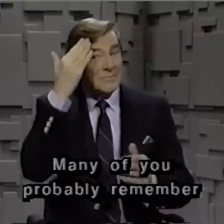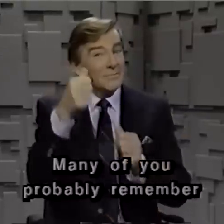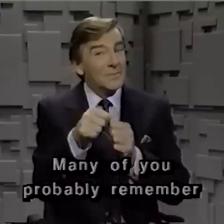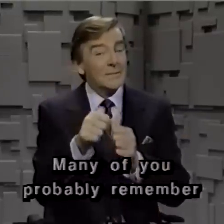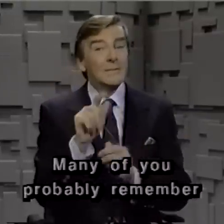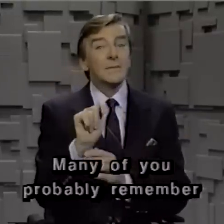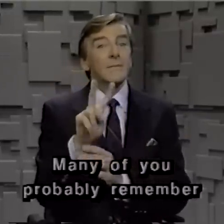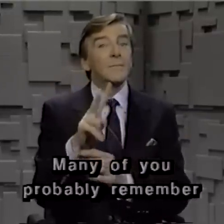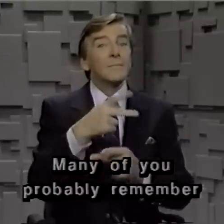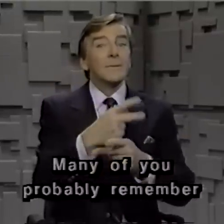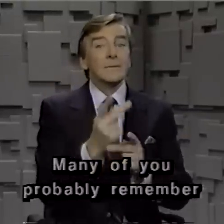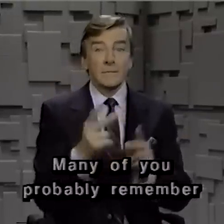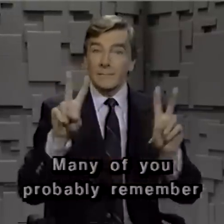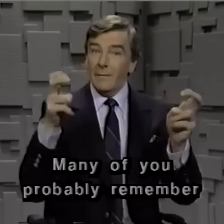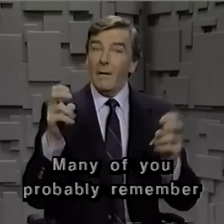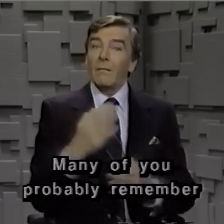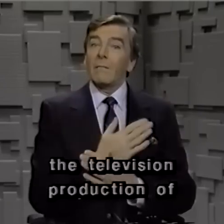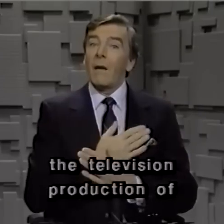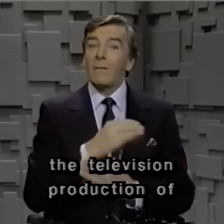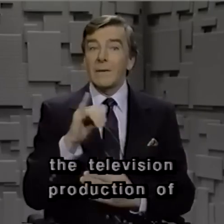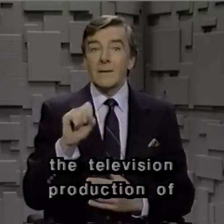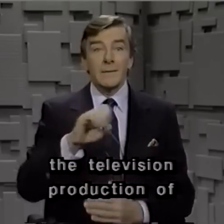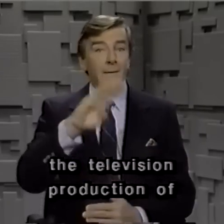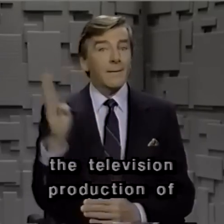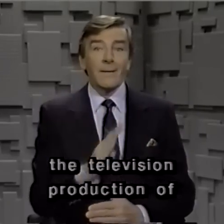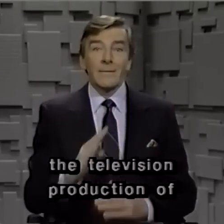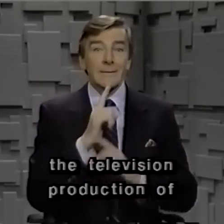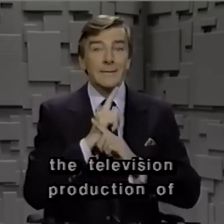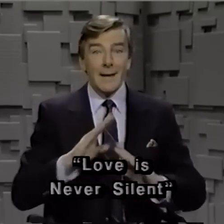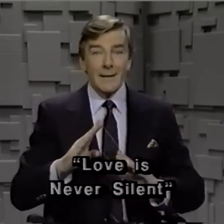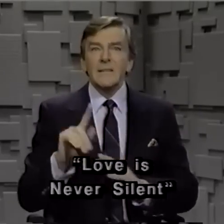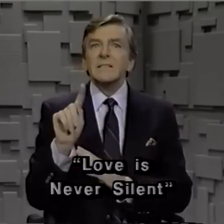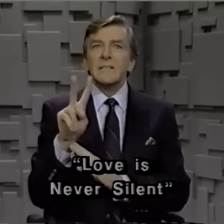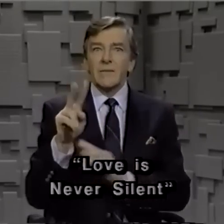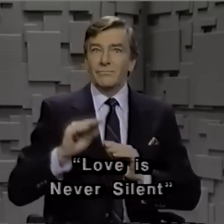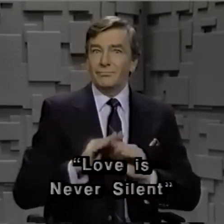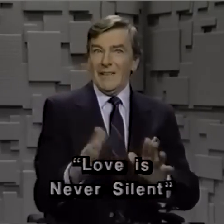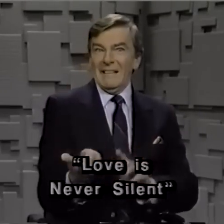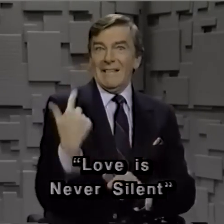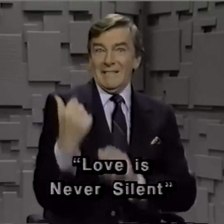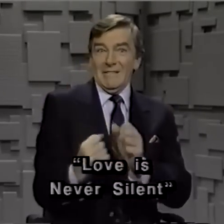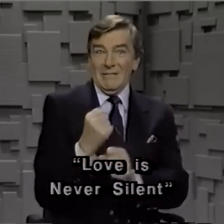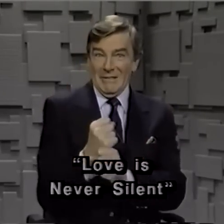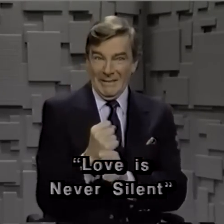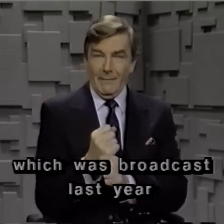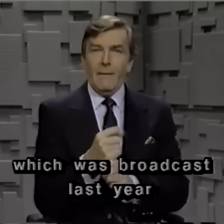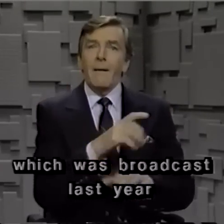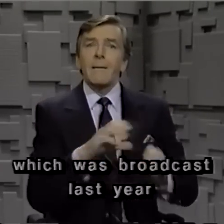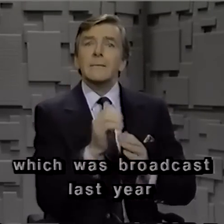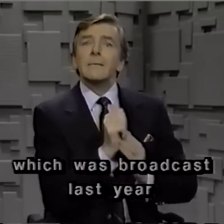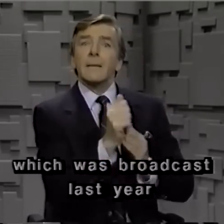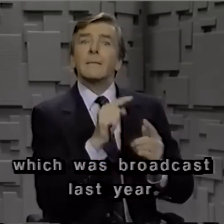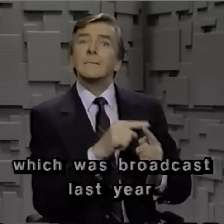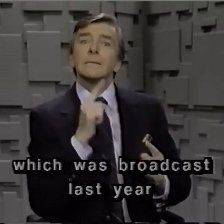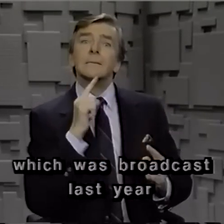Many of you probably remember the television production of Love is Never Silent, which was broadcast last year,